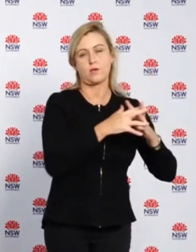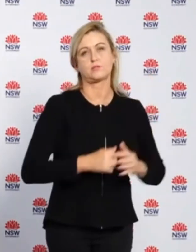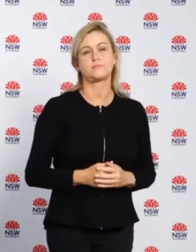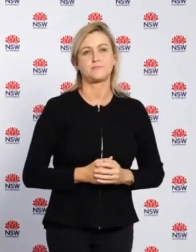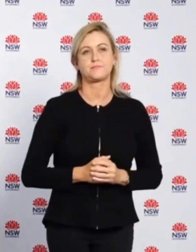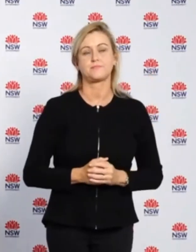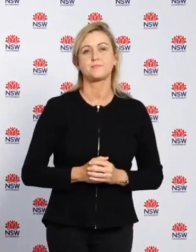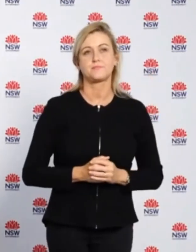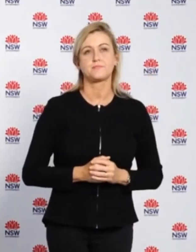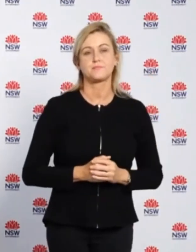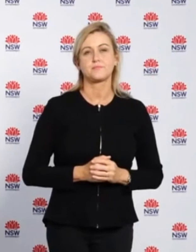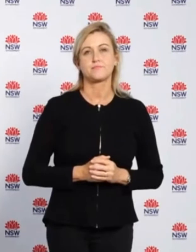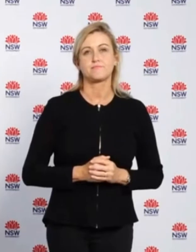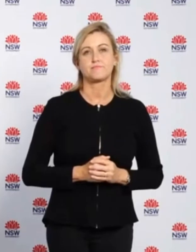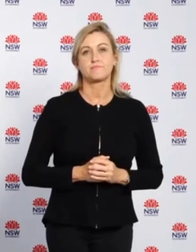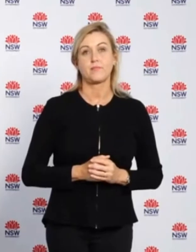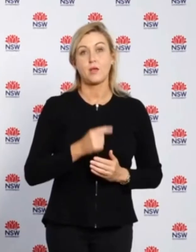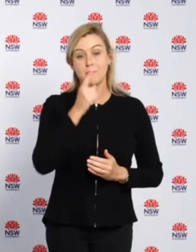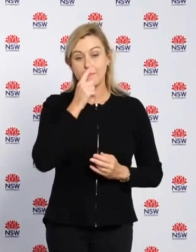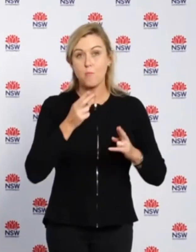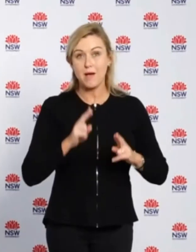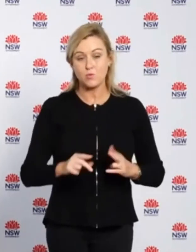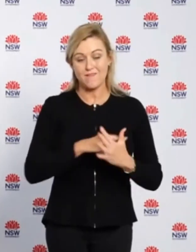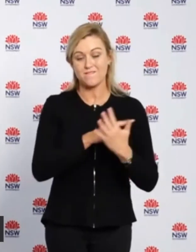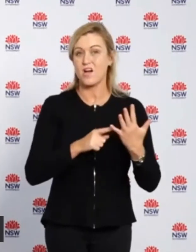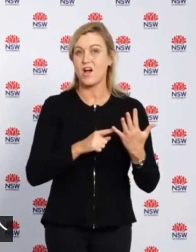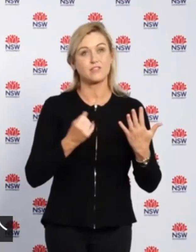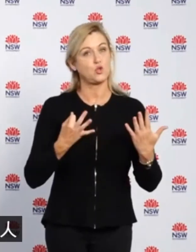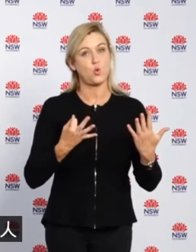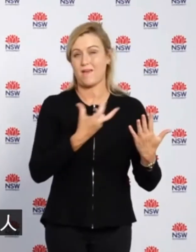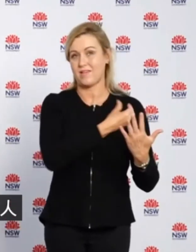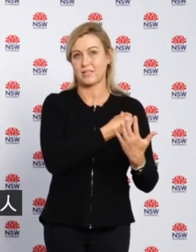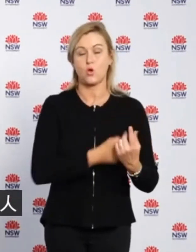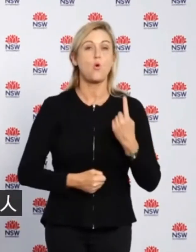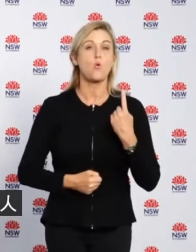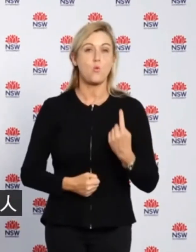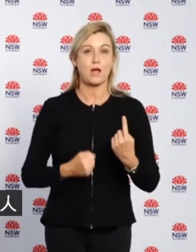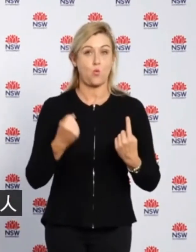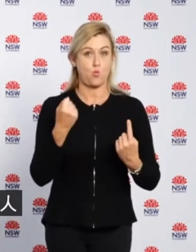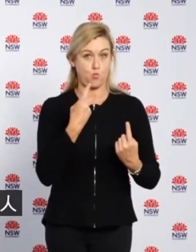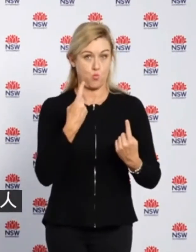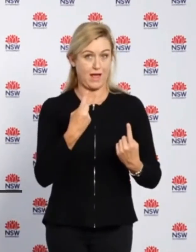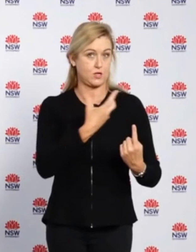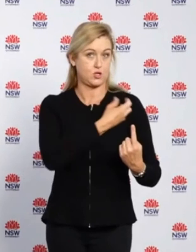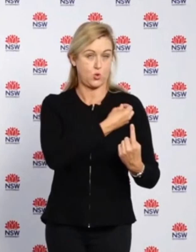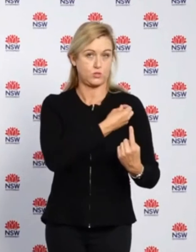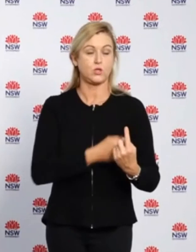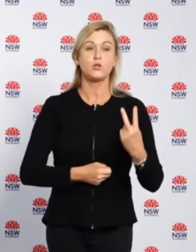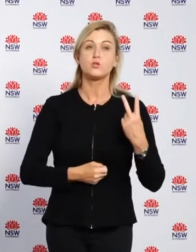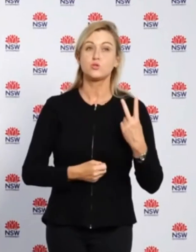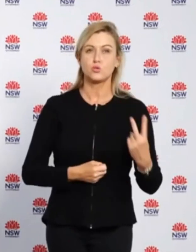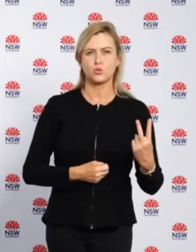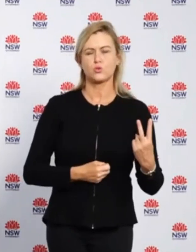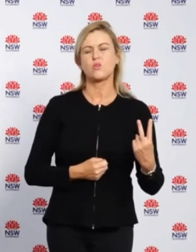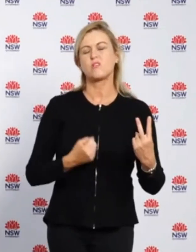Five of the people who sadly passed away were not vaccinated, one person had received one dose and two people with